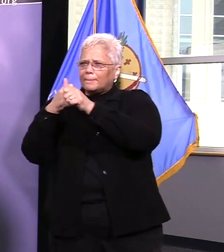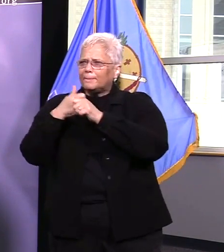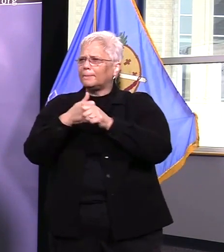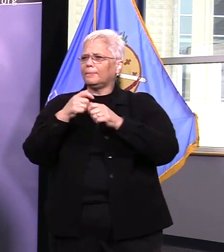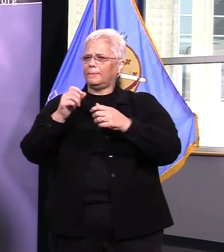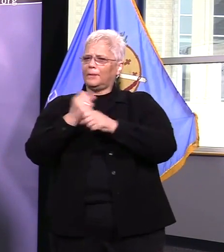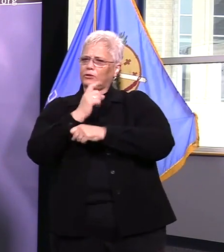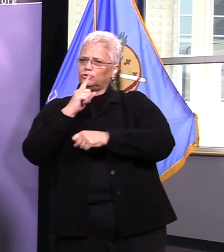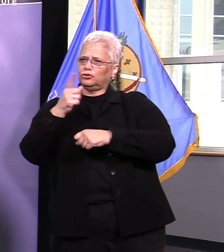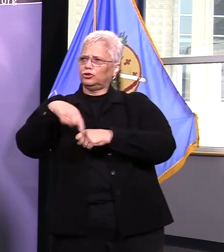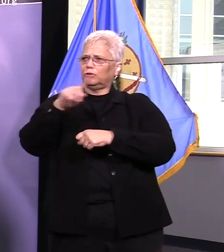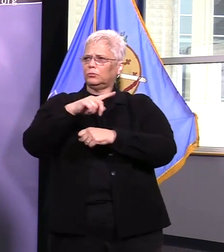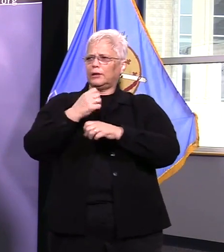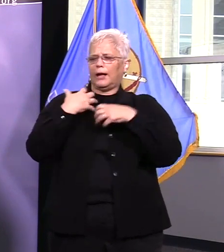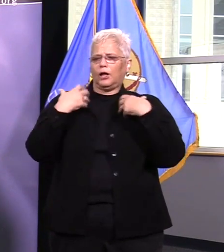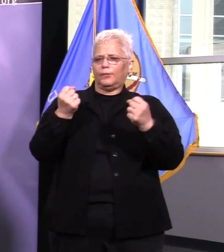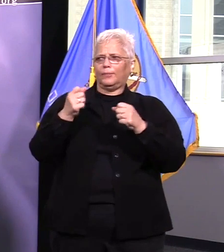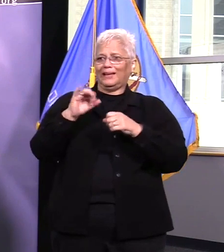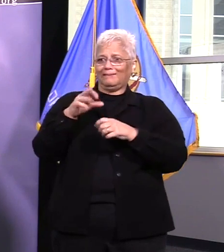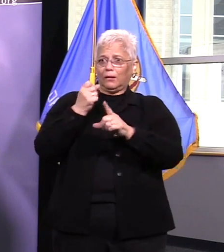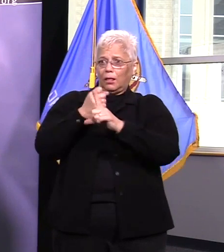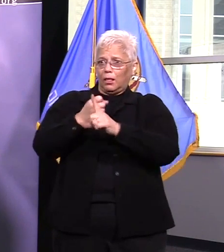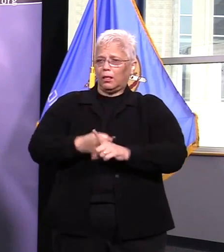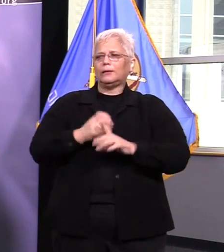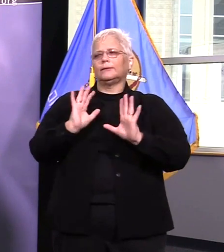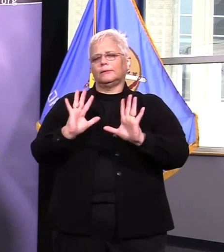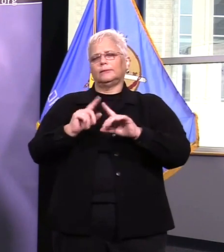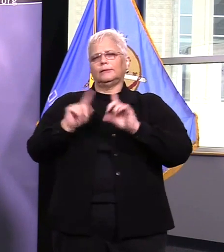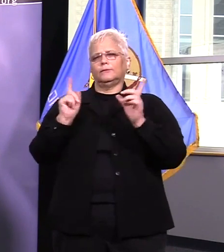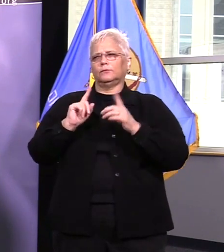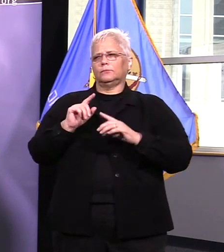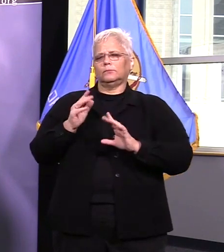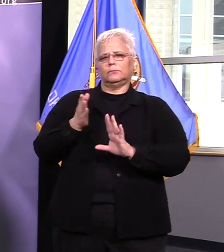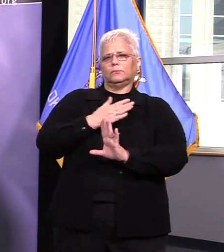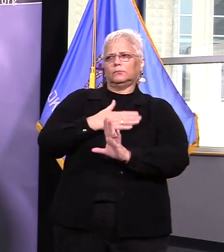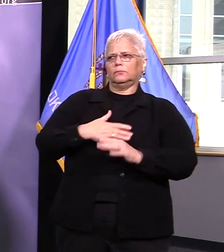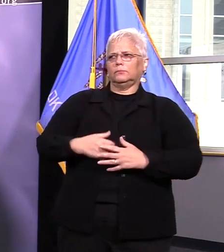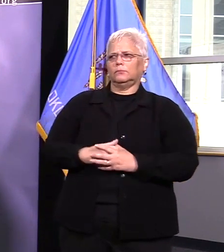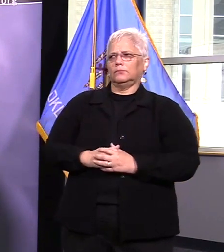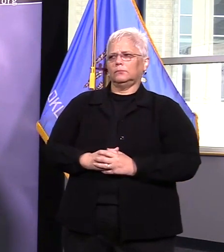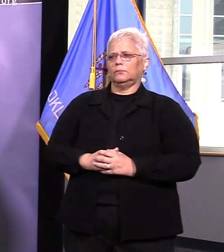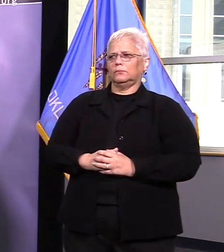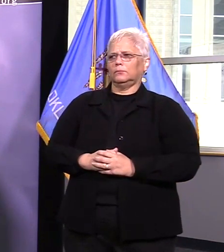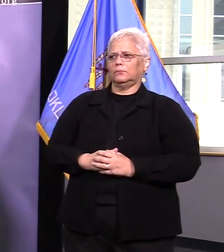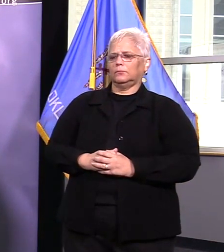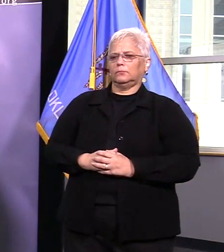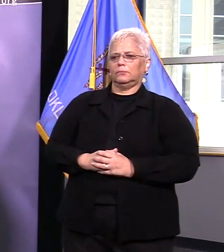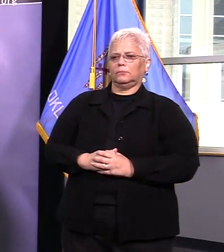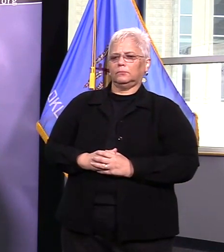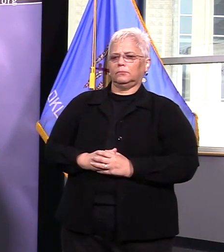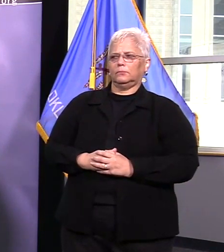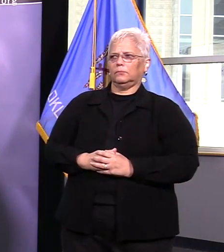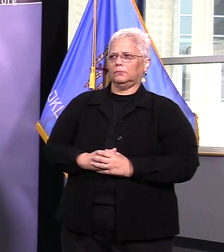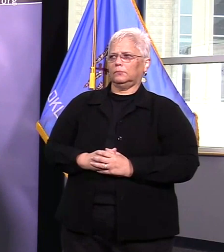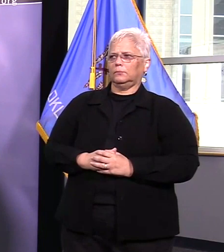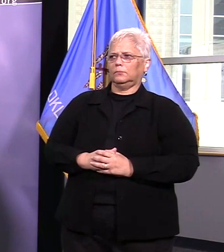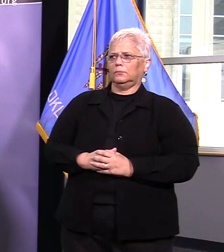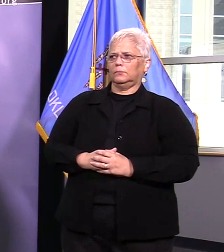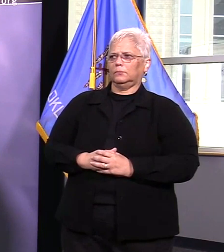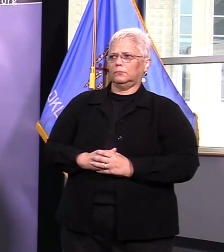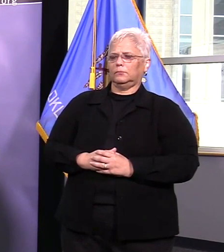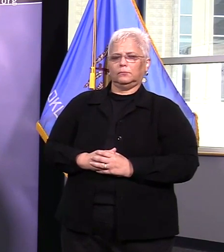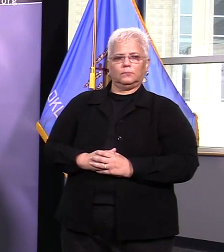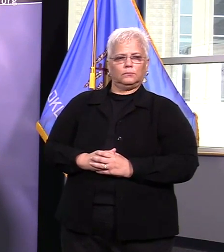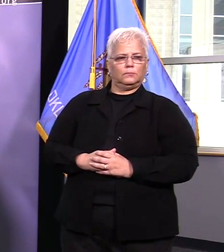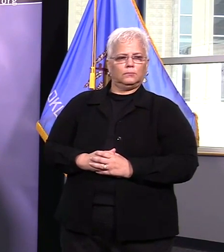governor loosened the rules on how one can be tested in tulsa county can anyone who wants a test get a test right